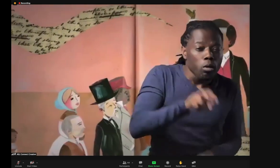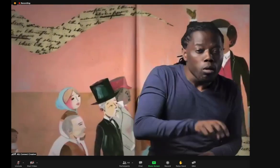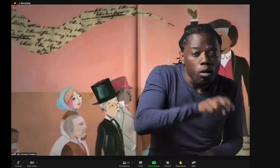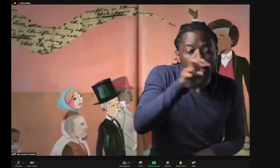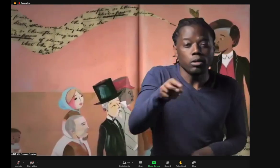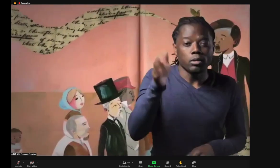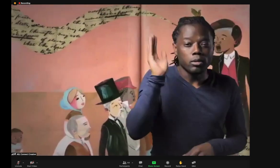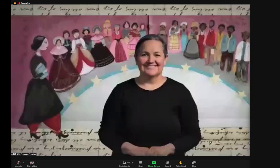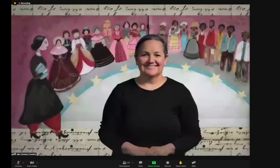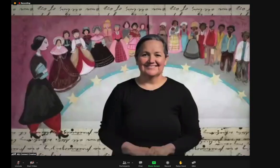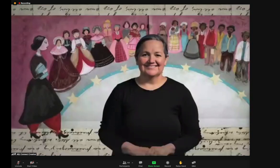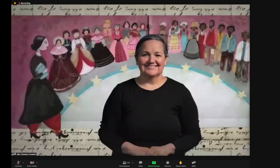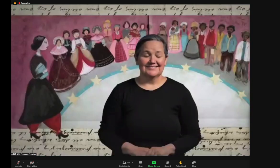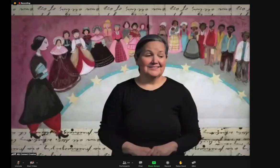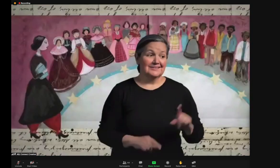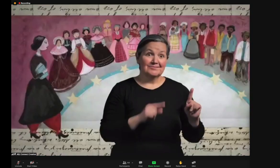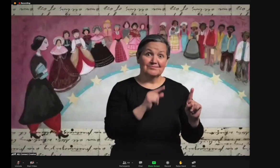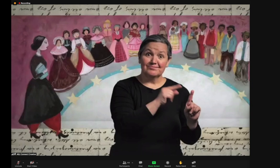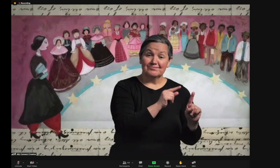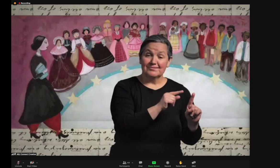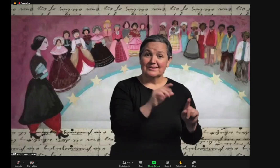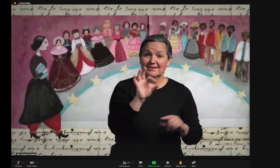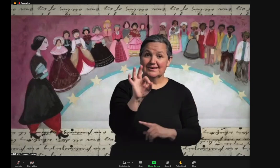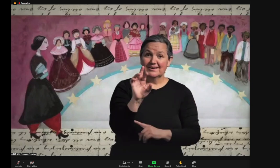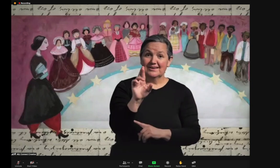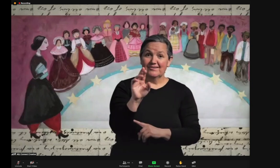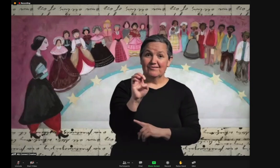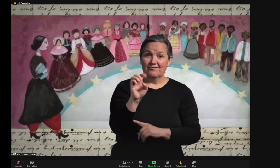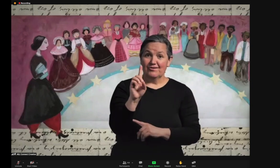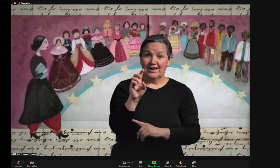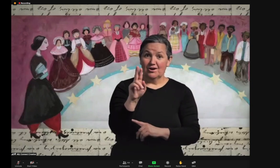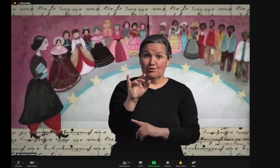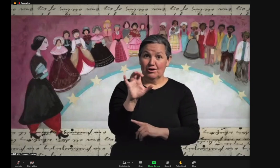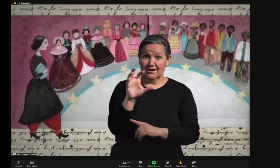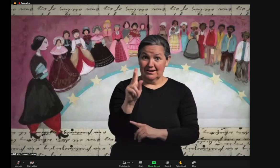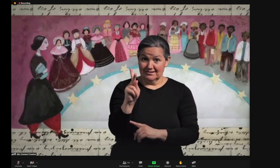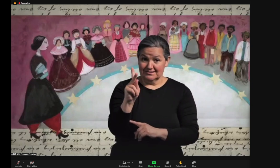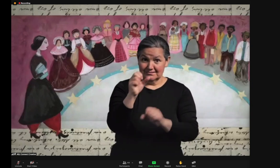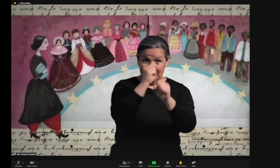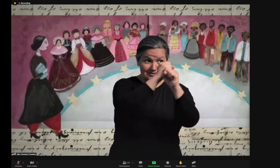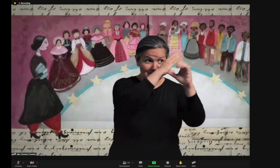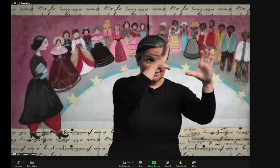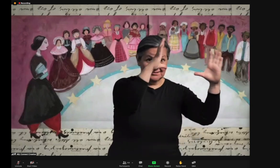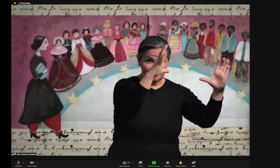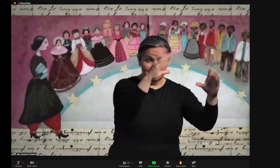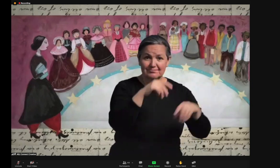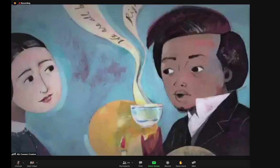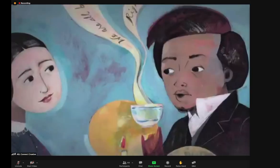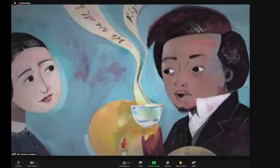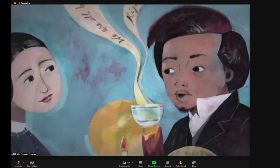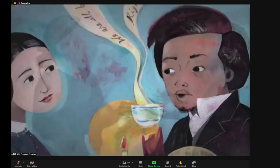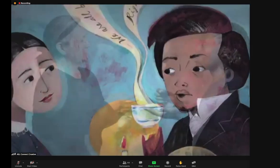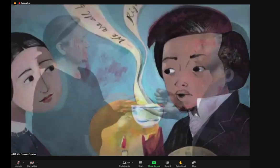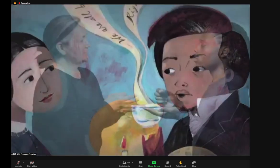She continues to travel across the country. We also have Frederick. And Frederick's